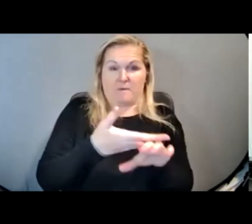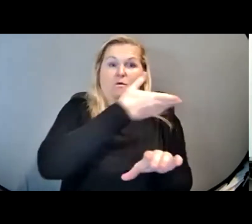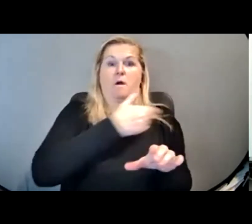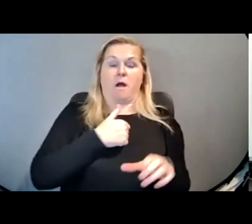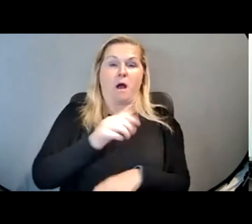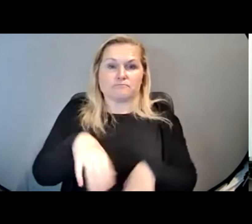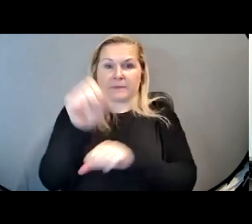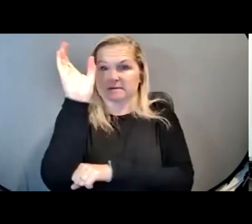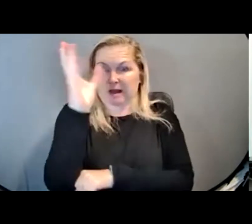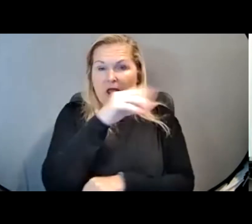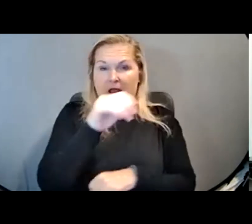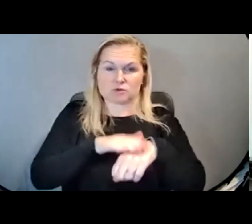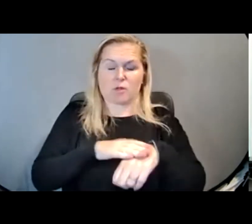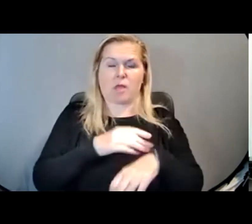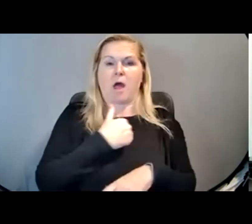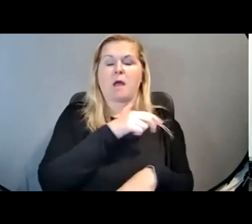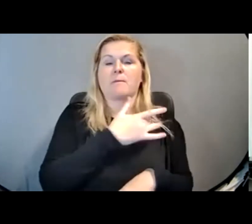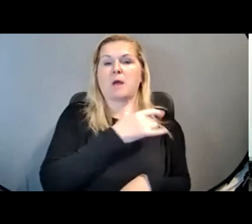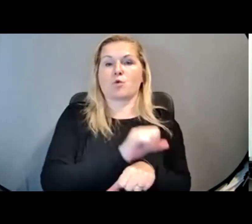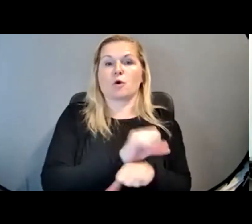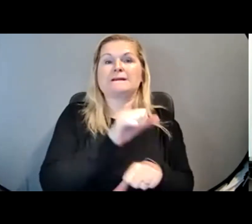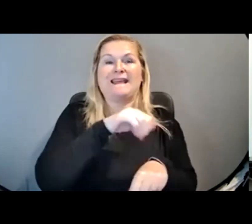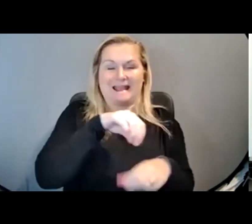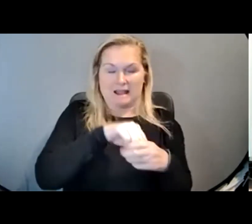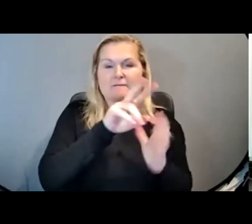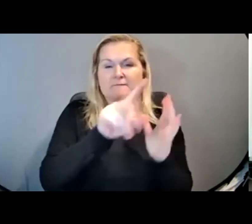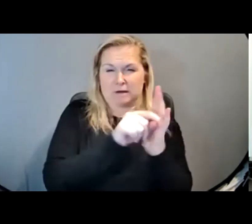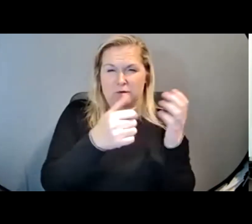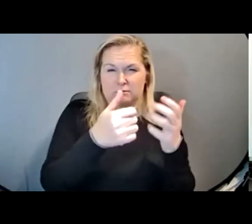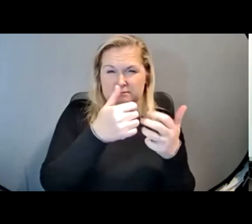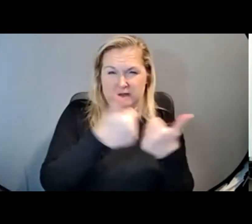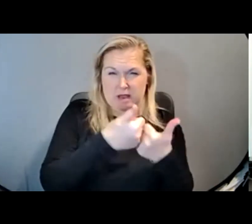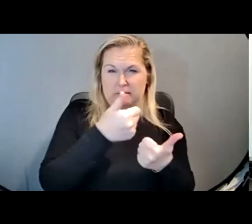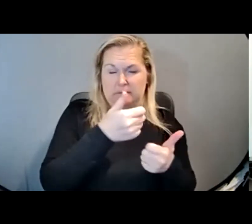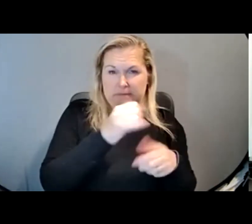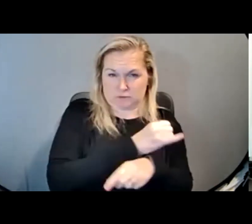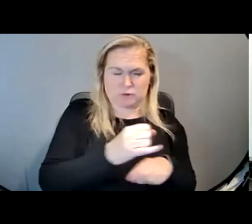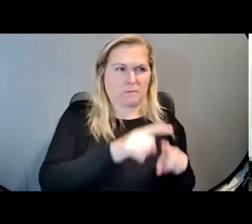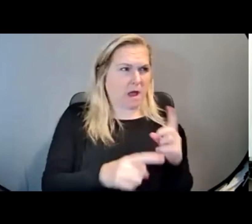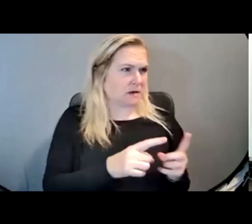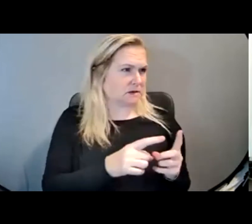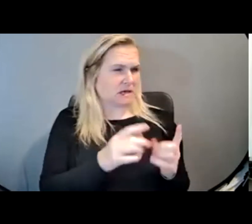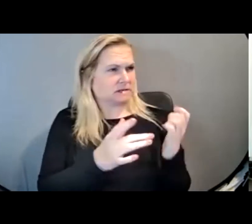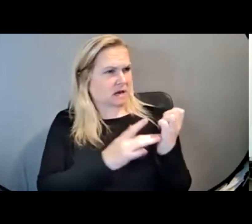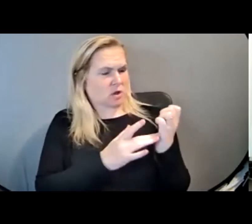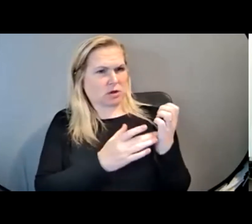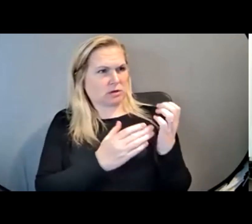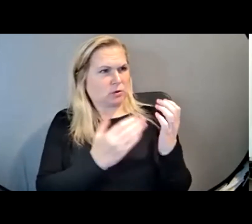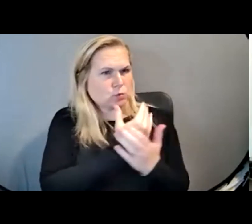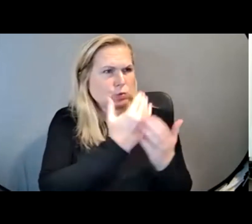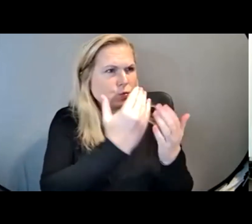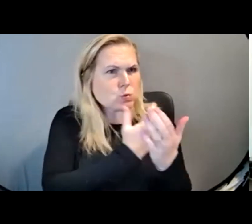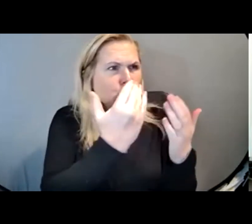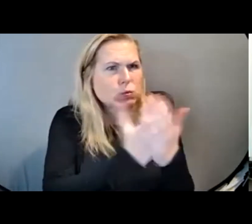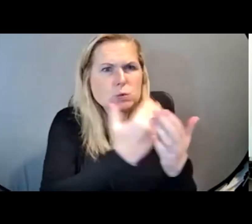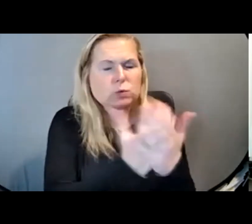consultant, I worked in the video game industry, but I found that there was a lot of innovations coming out through technology and there were a